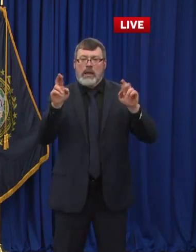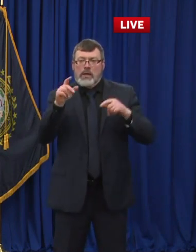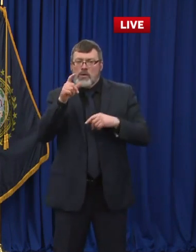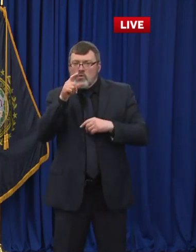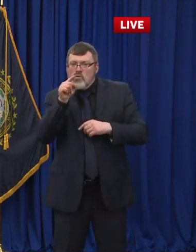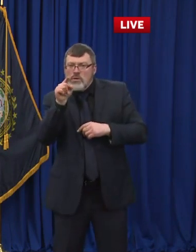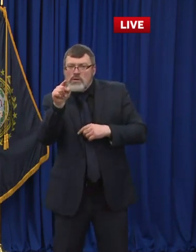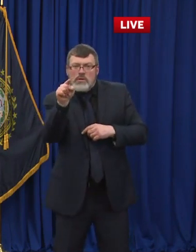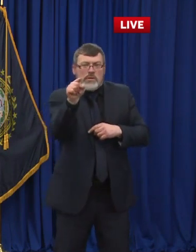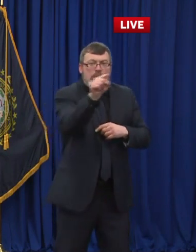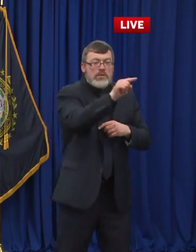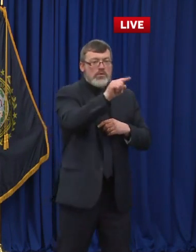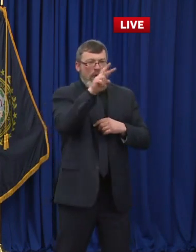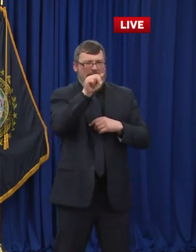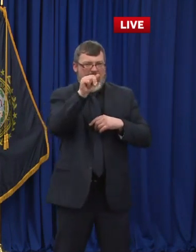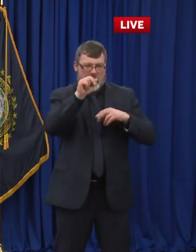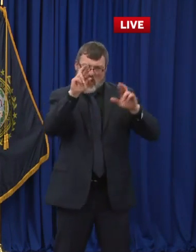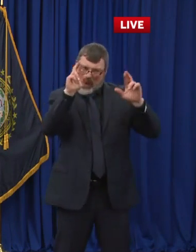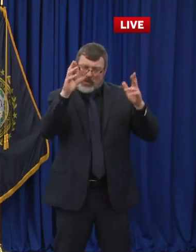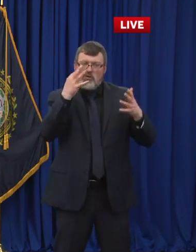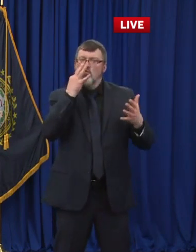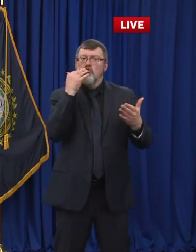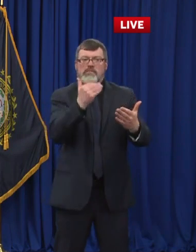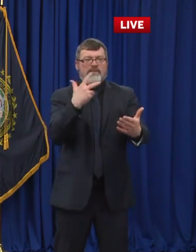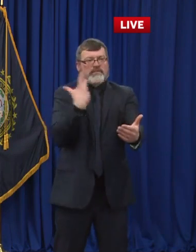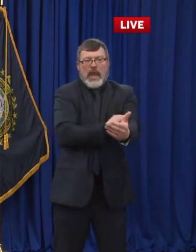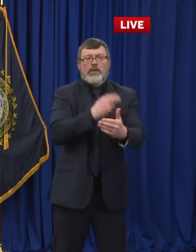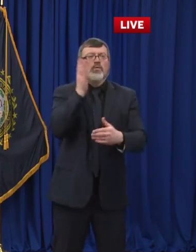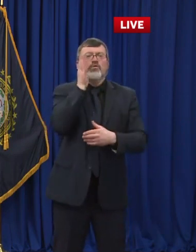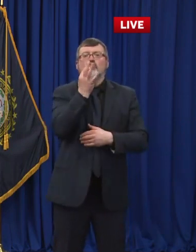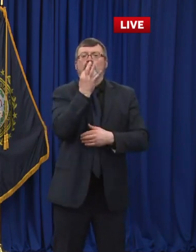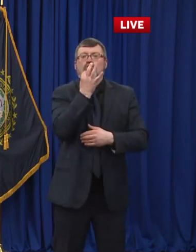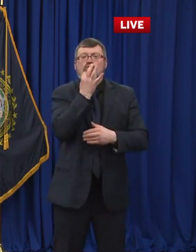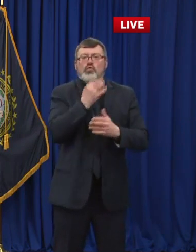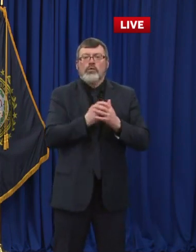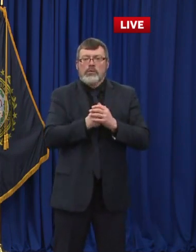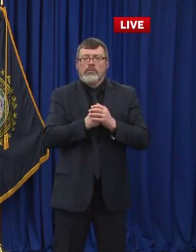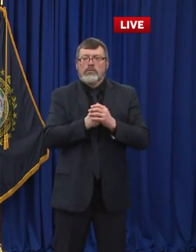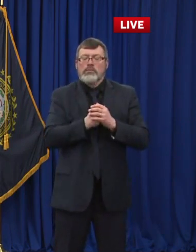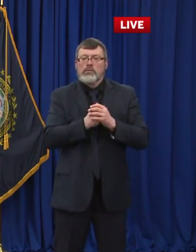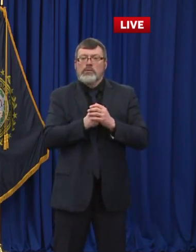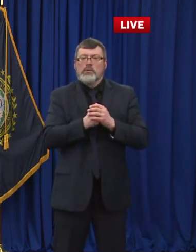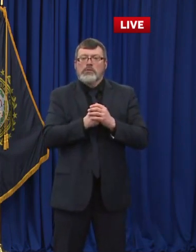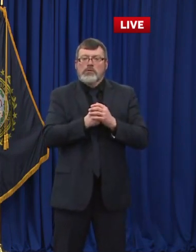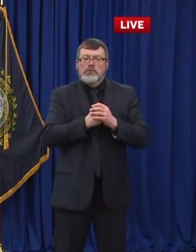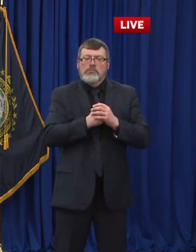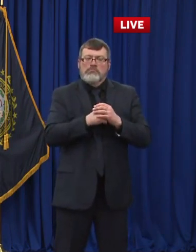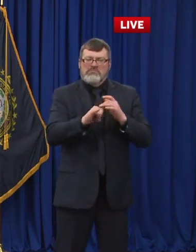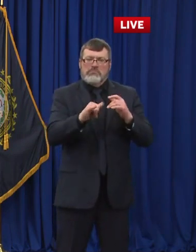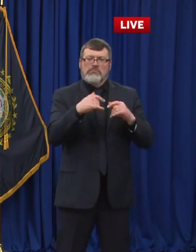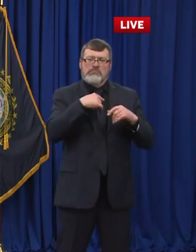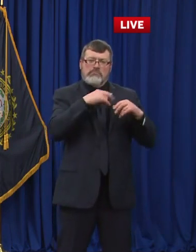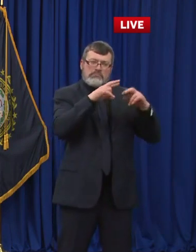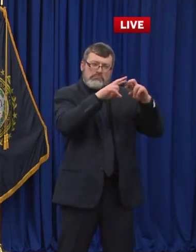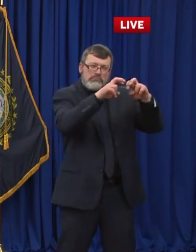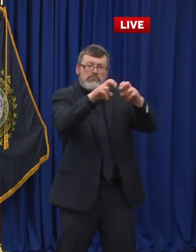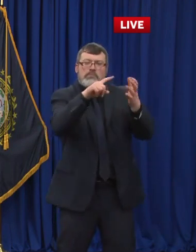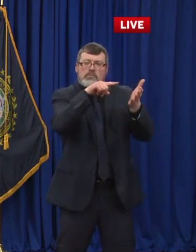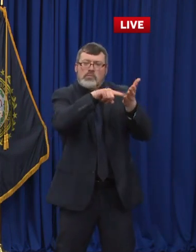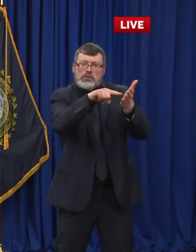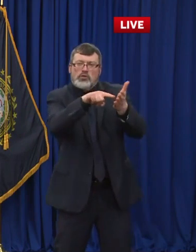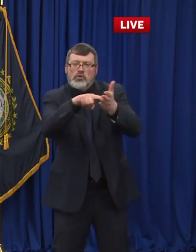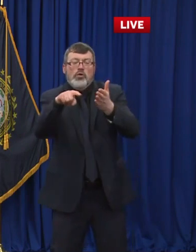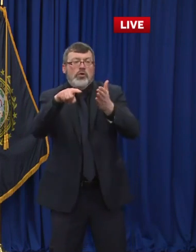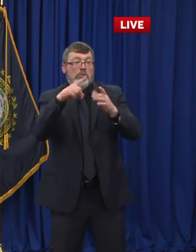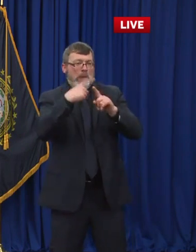way. But the data is all very clear, whether it's the CDC, the state, everyone has said that there's no reason that these schools cannot open even without a